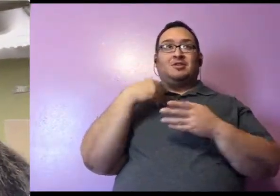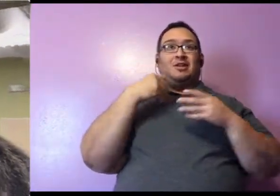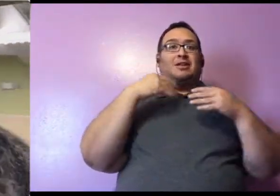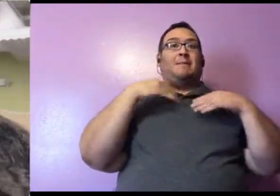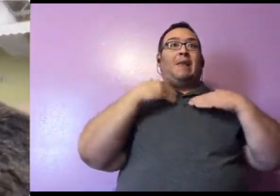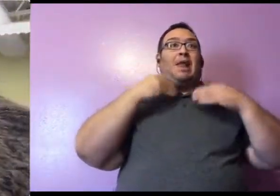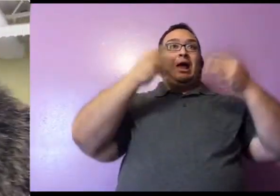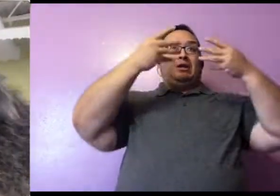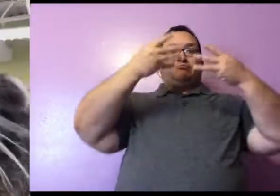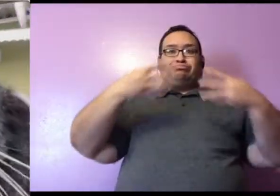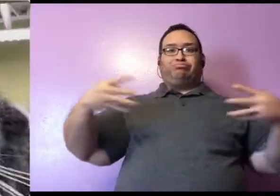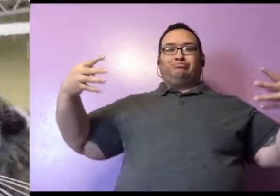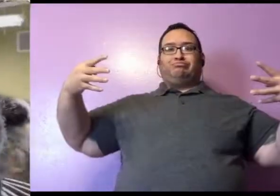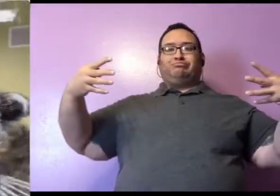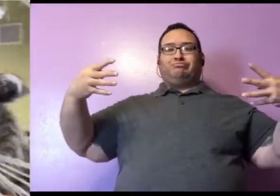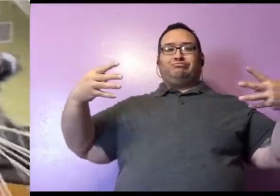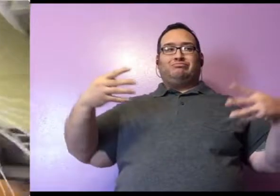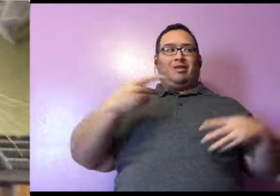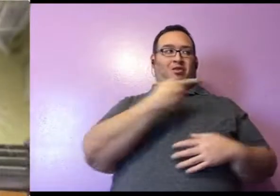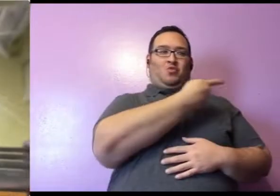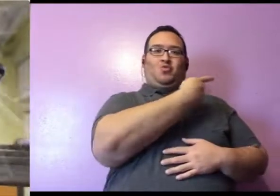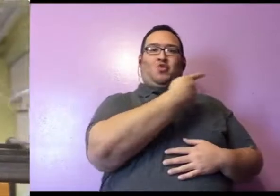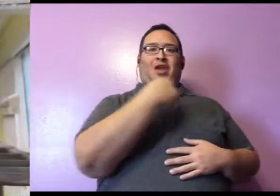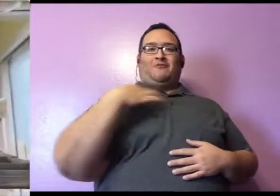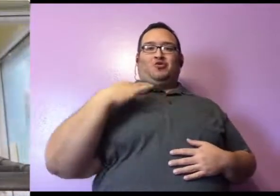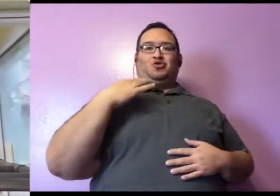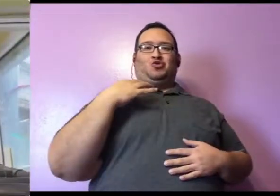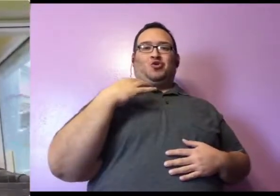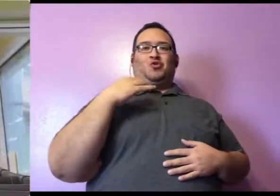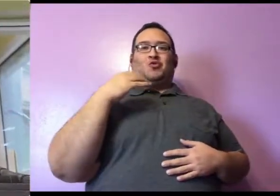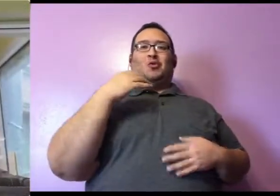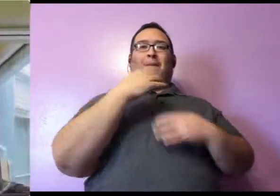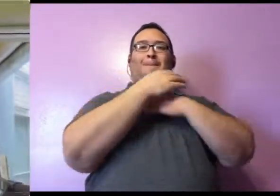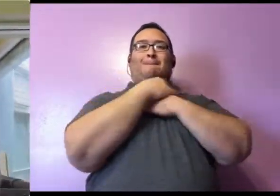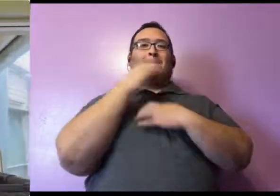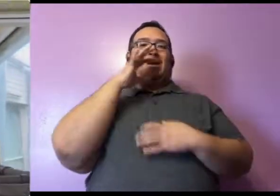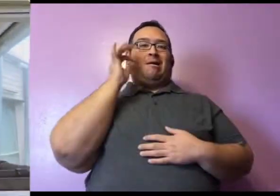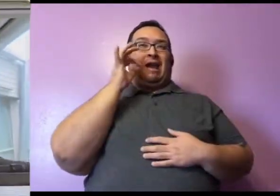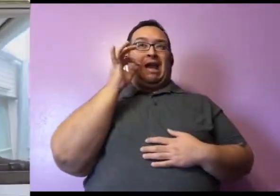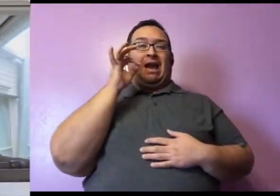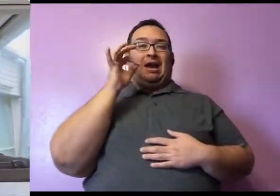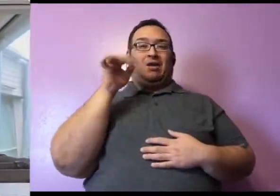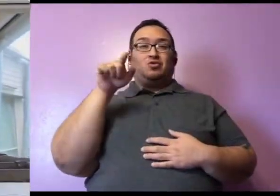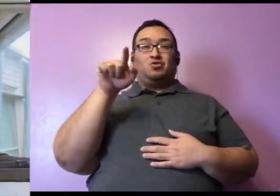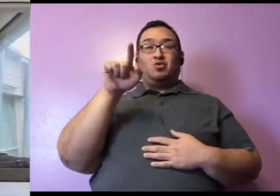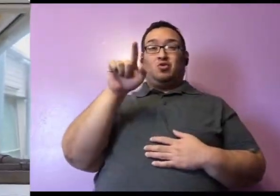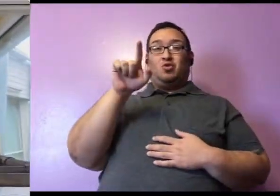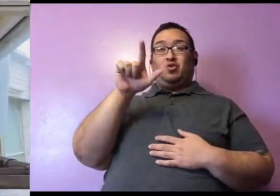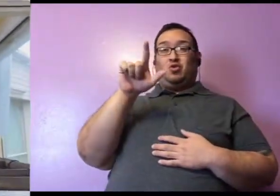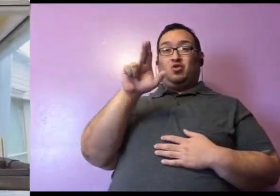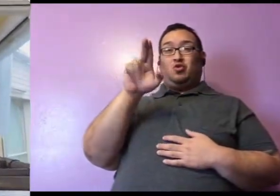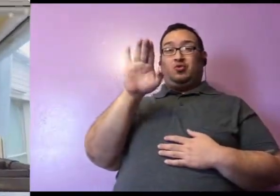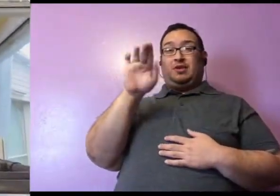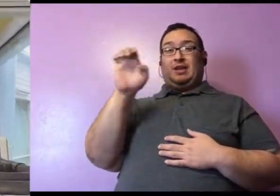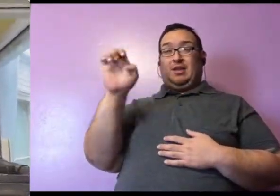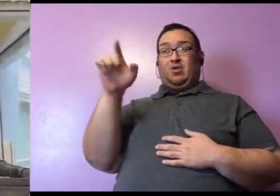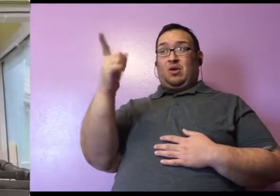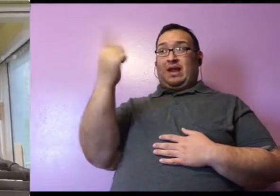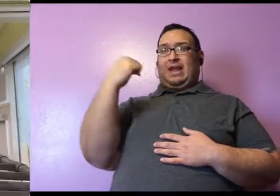blanket hanging. And Bear and I are both wearing Bearcat shirts. And that is because Lucille came to our zoo to be an ambassador